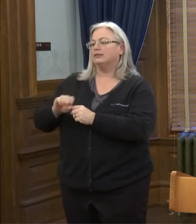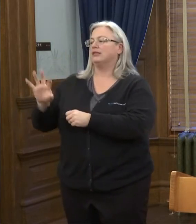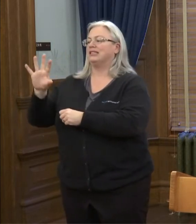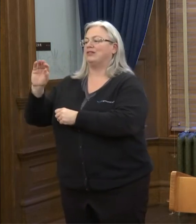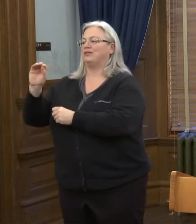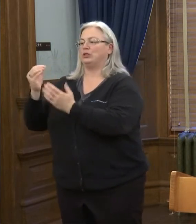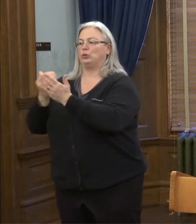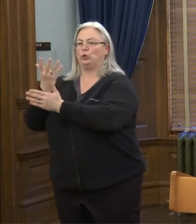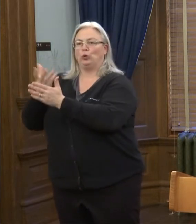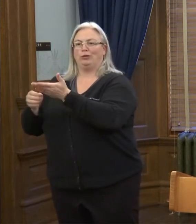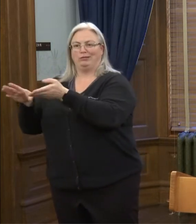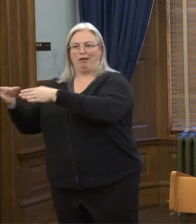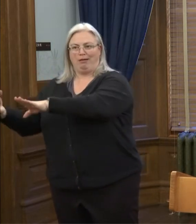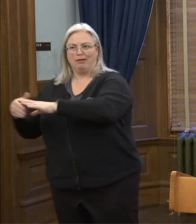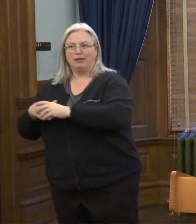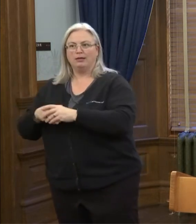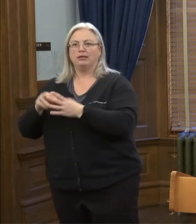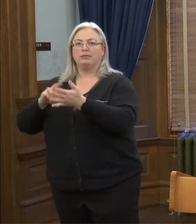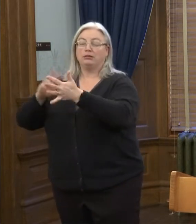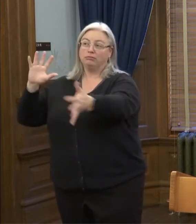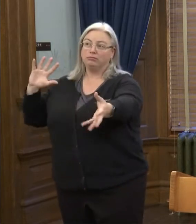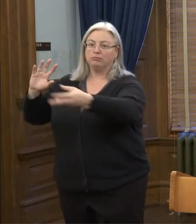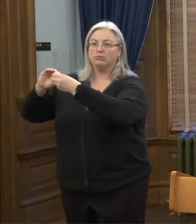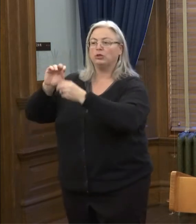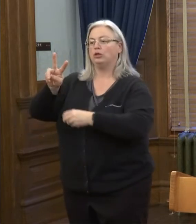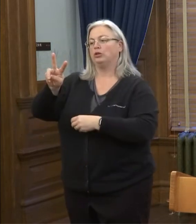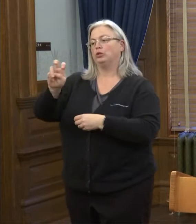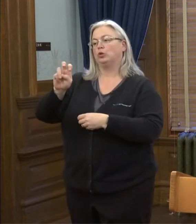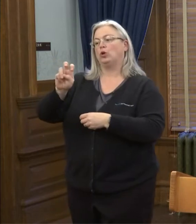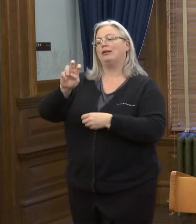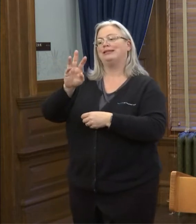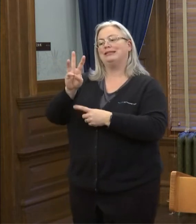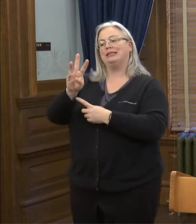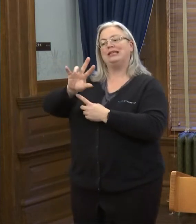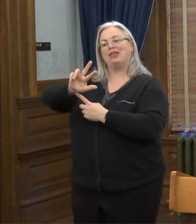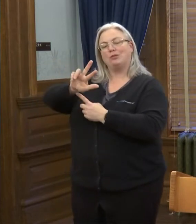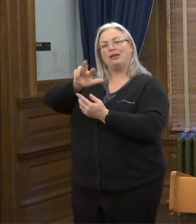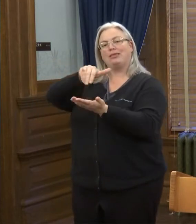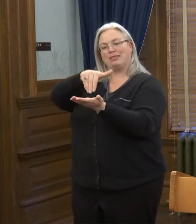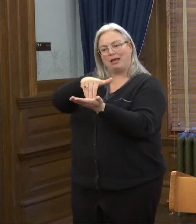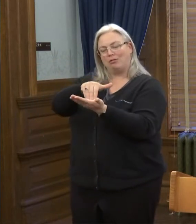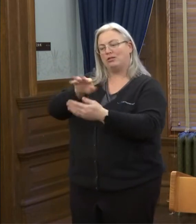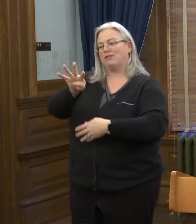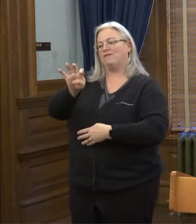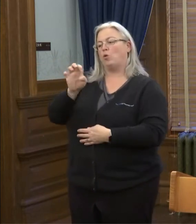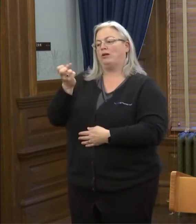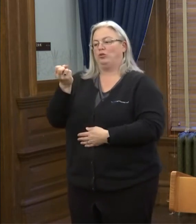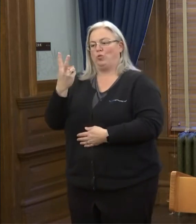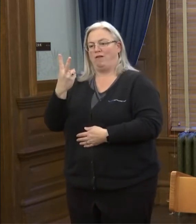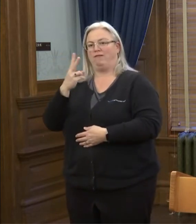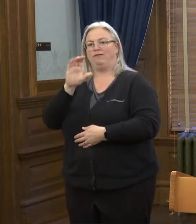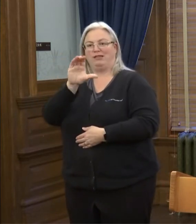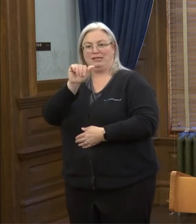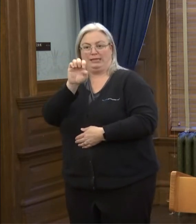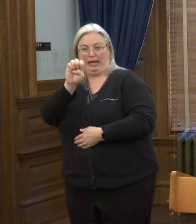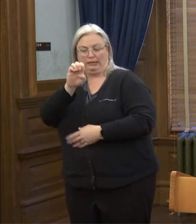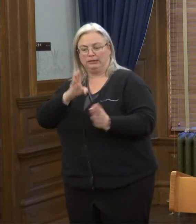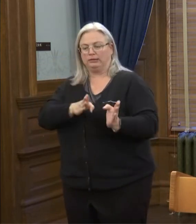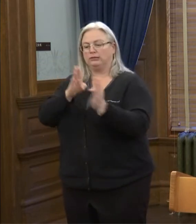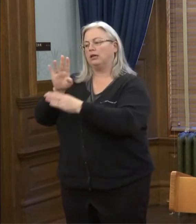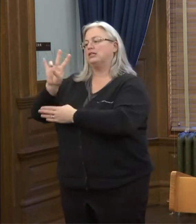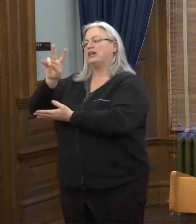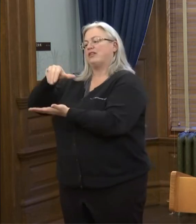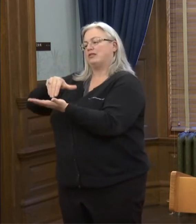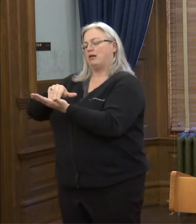new deaths this brings us to a total of 263,412 cases 7